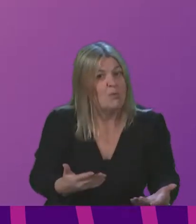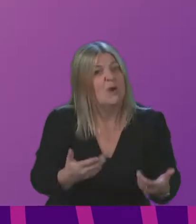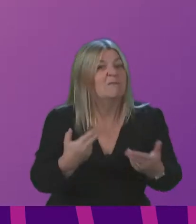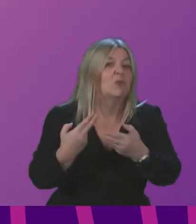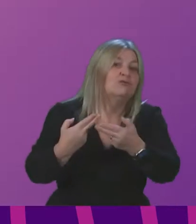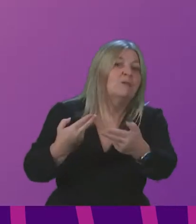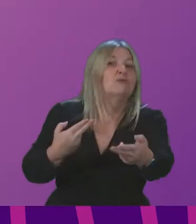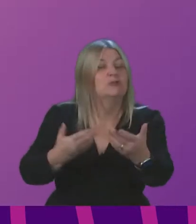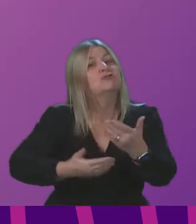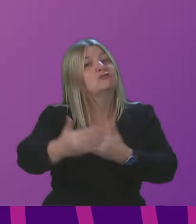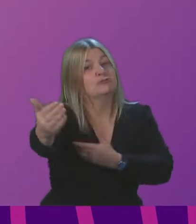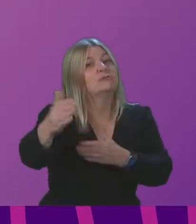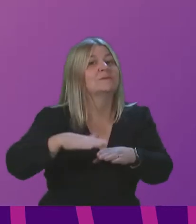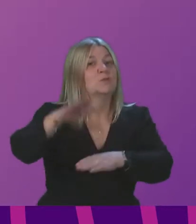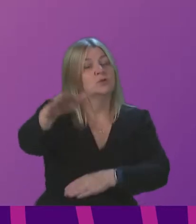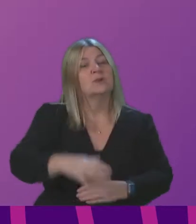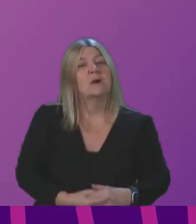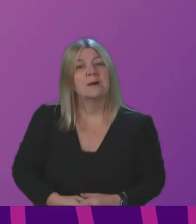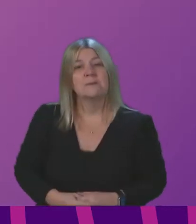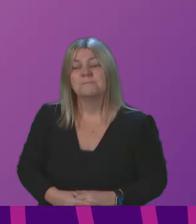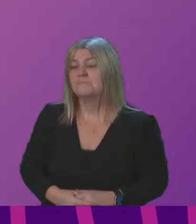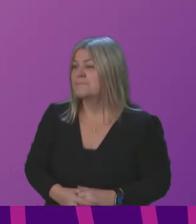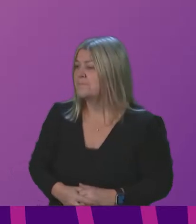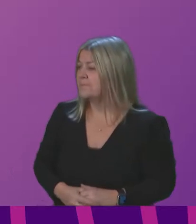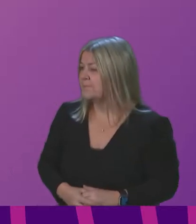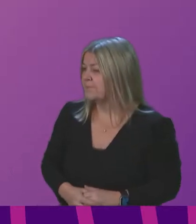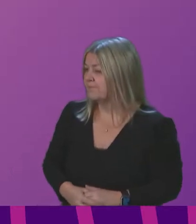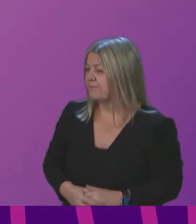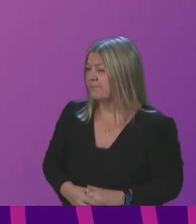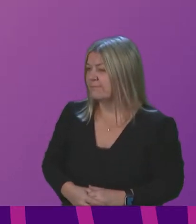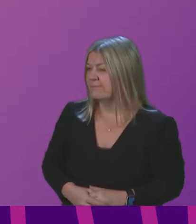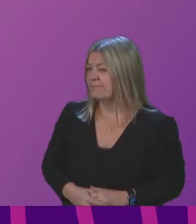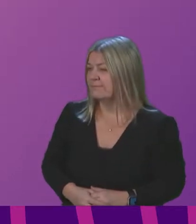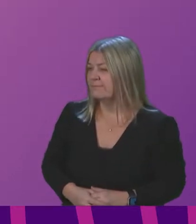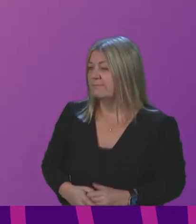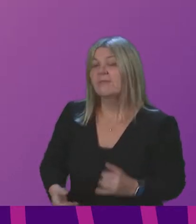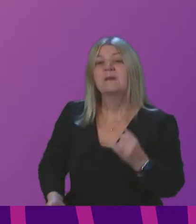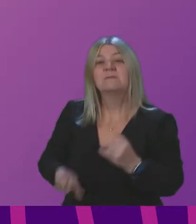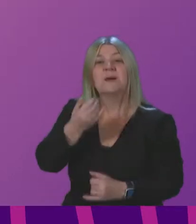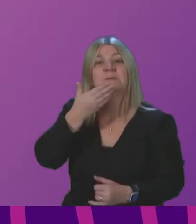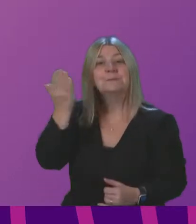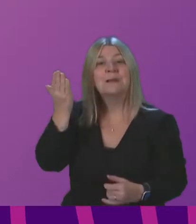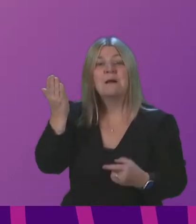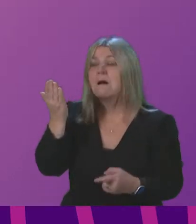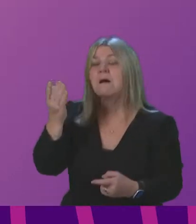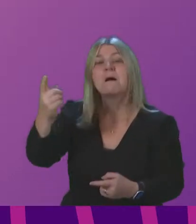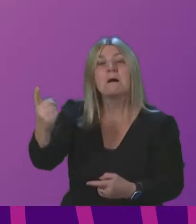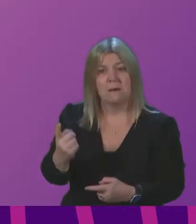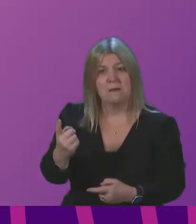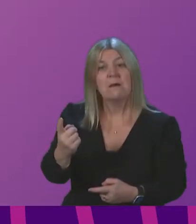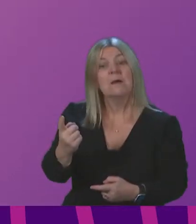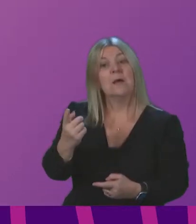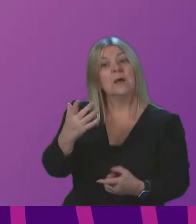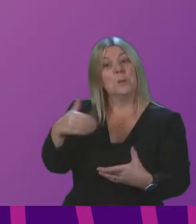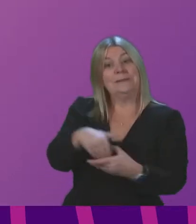Thank you very much indeed. Ms McKay, before I call our final speaker I would just remind members that anybody who has participated in the debate would need to be